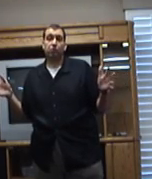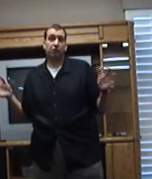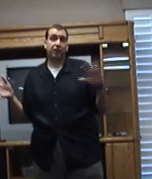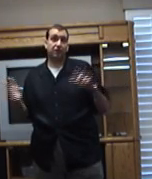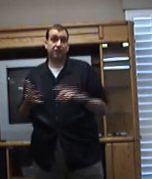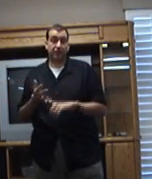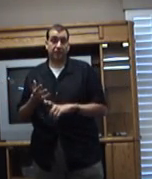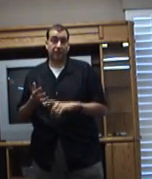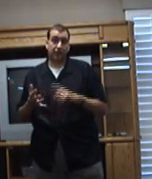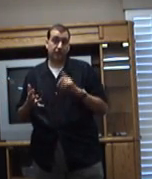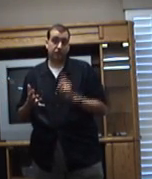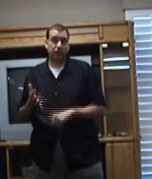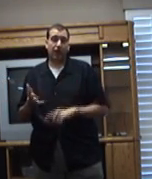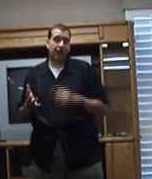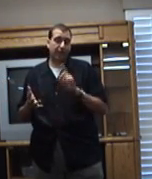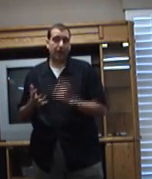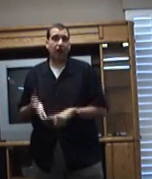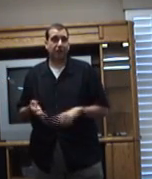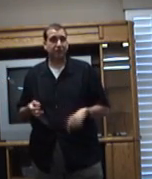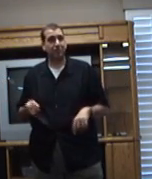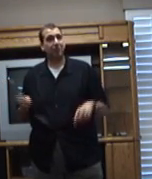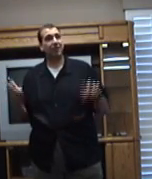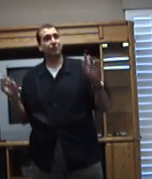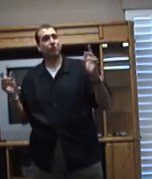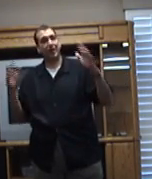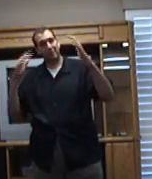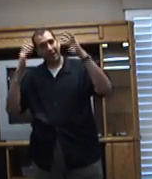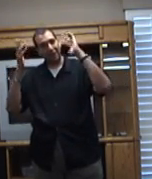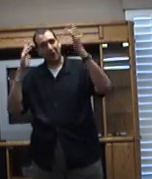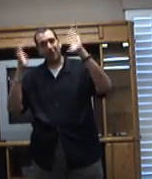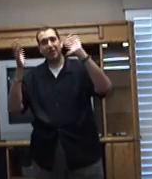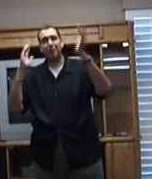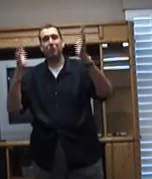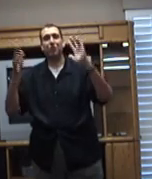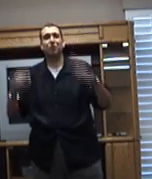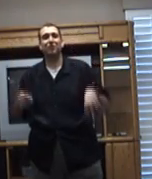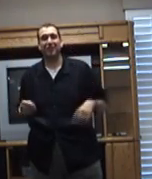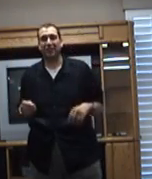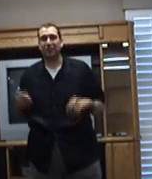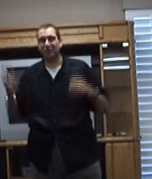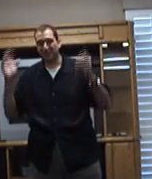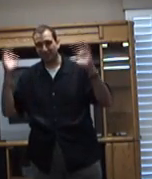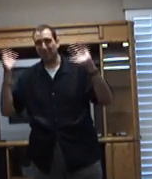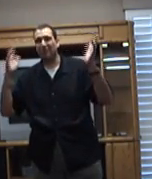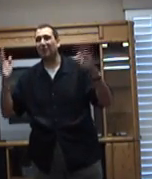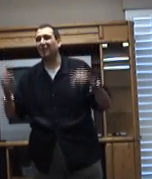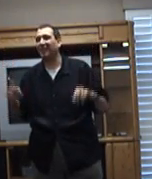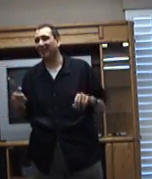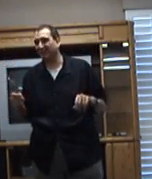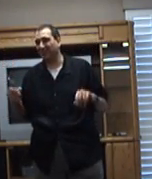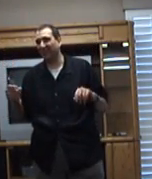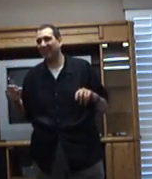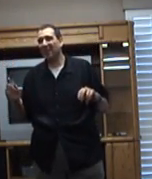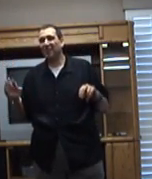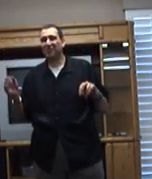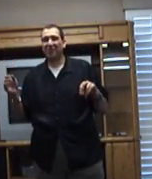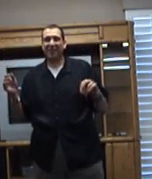our birthdays in July and August, and maybe that's why I'm having a hard time putting words together, because I stayed up a little late last night. So,